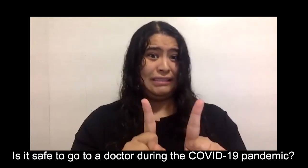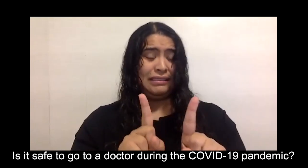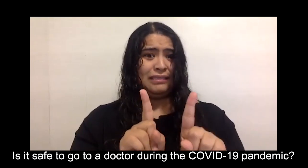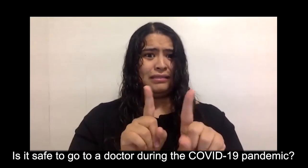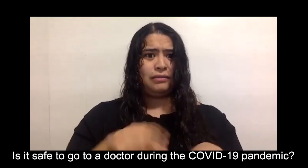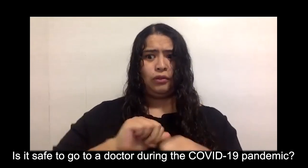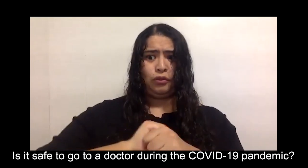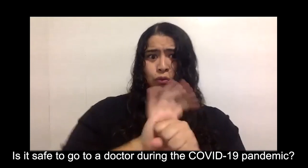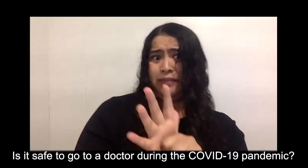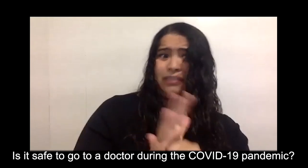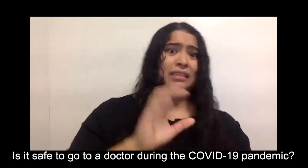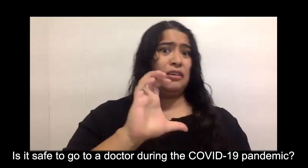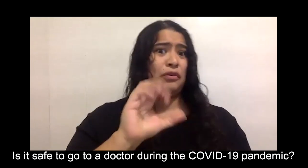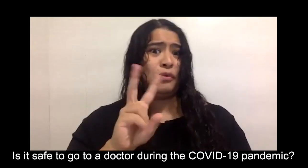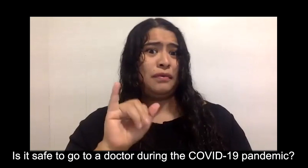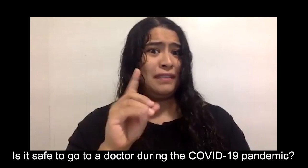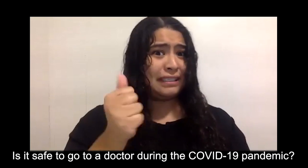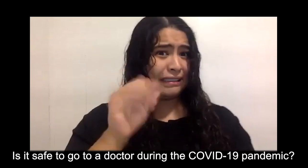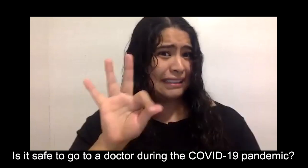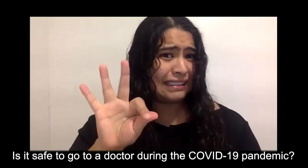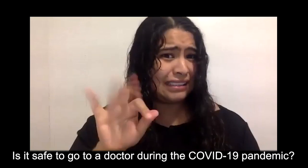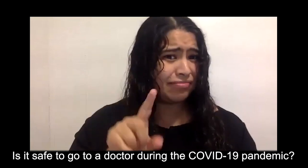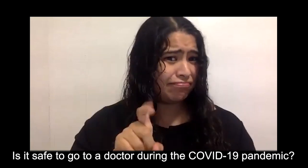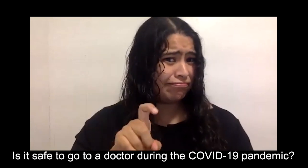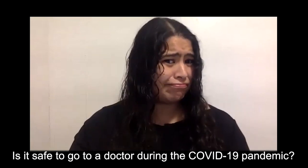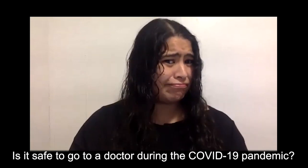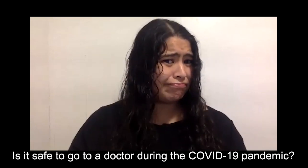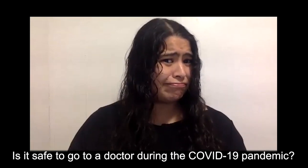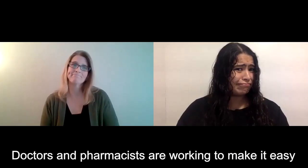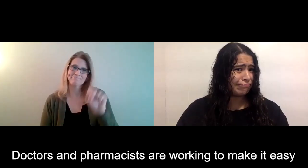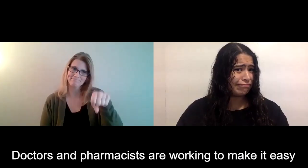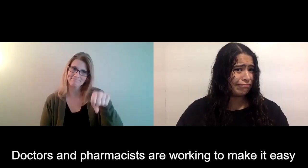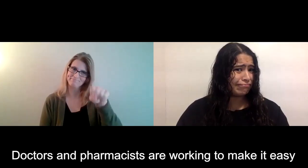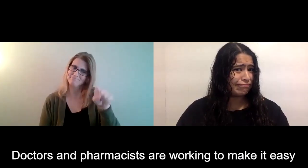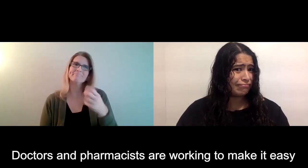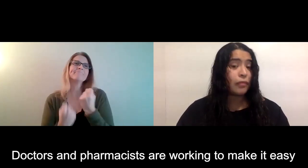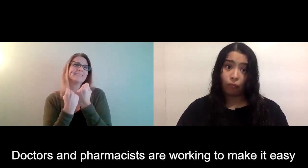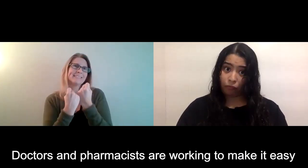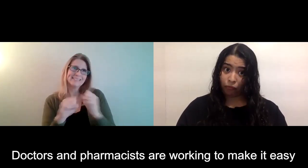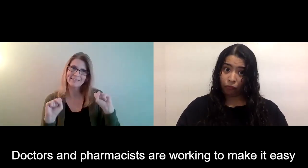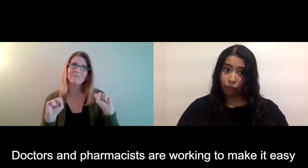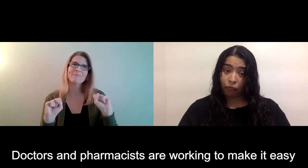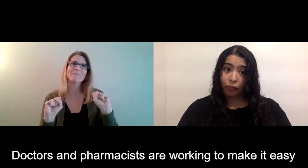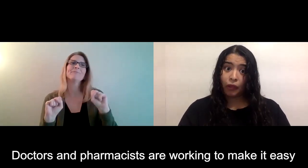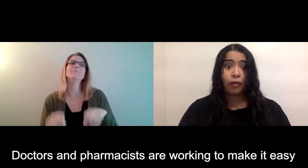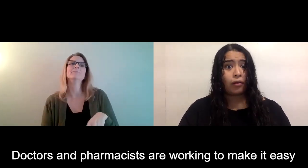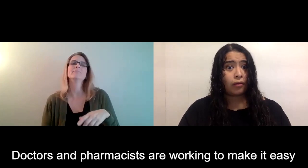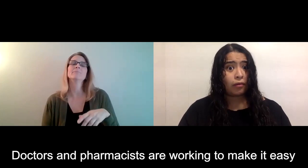Is it safe to go to a doctor during the COVID-19 pandemic? Yes.